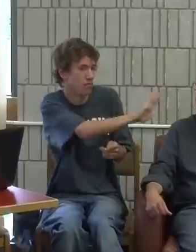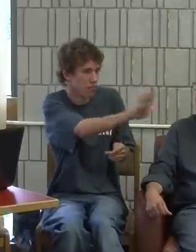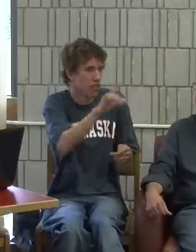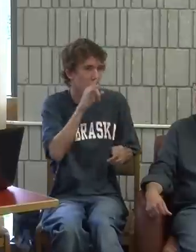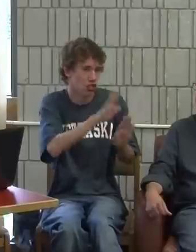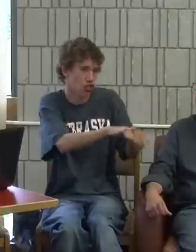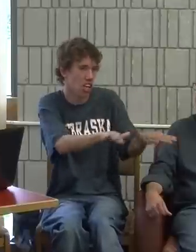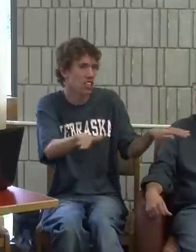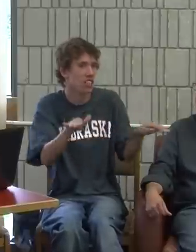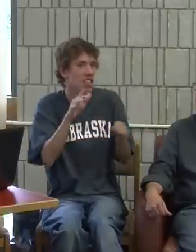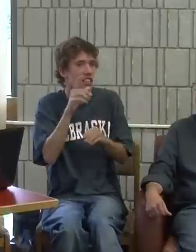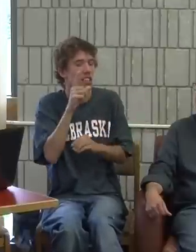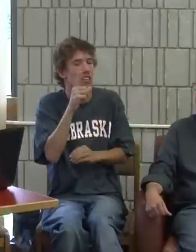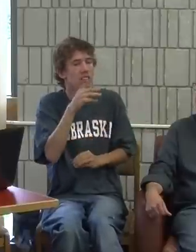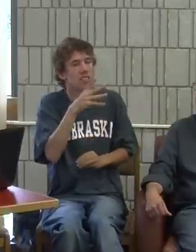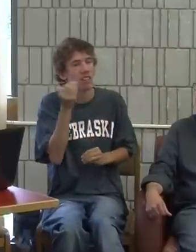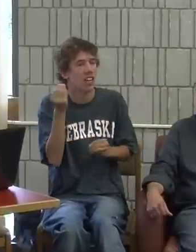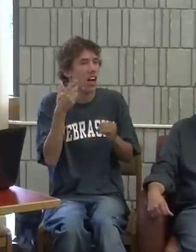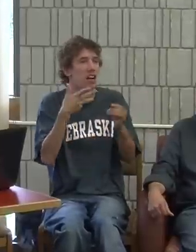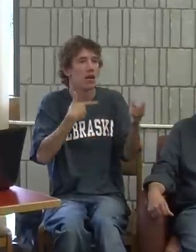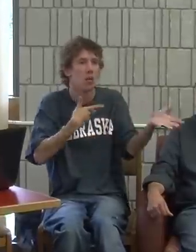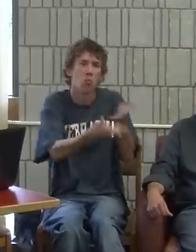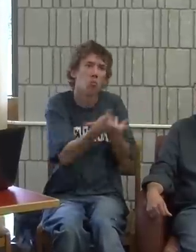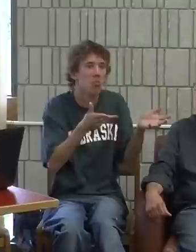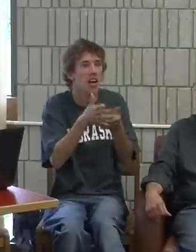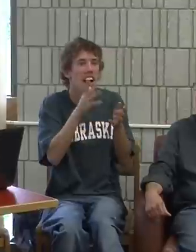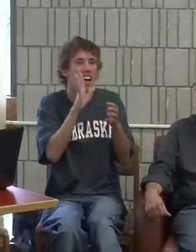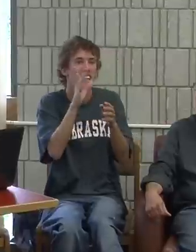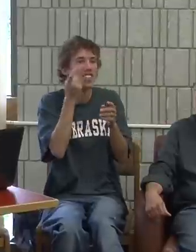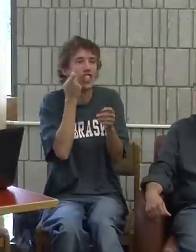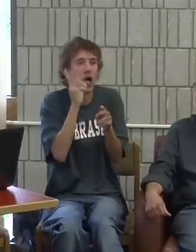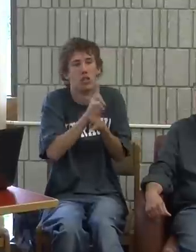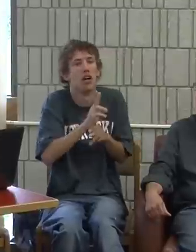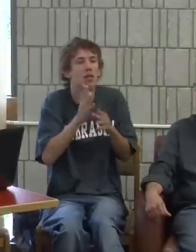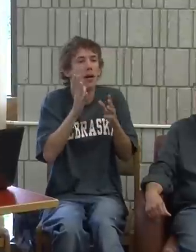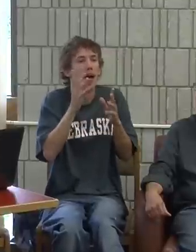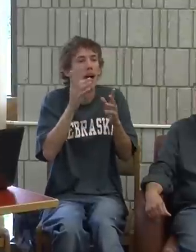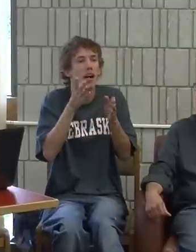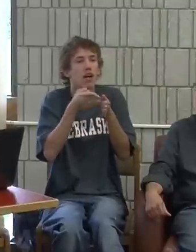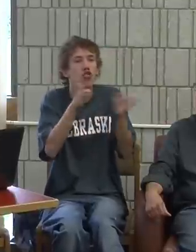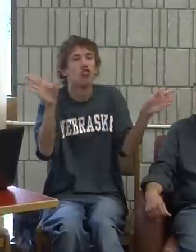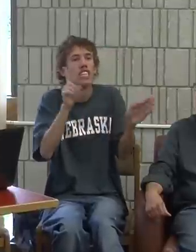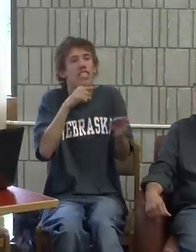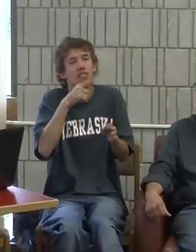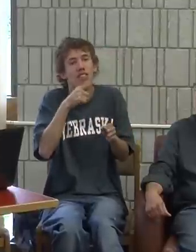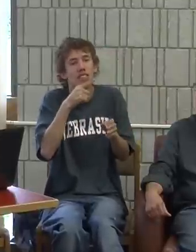And that's how I met these neighbors' children. And we interacted with each other and it was just normal